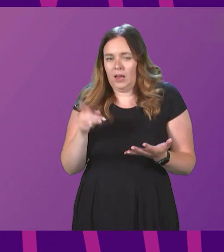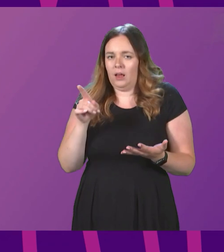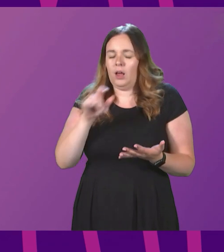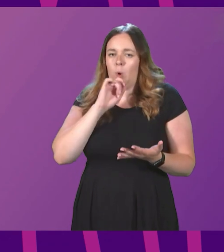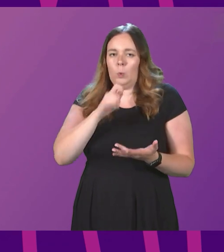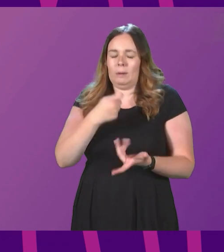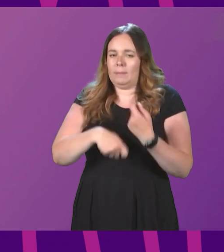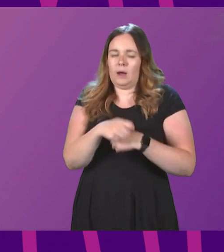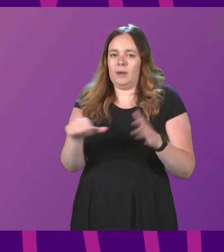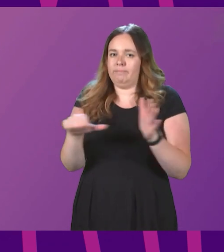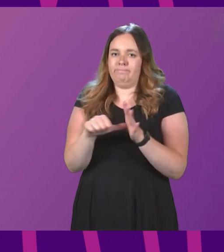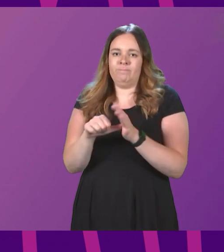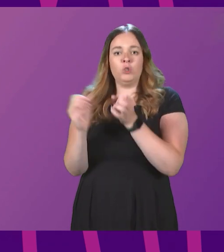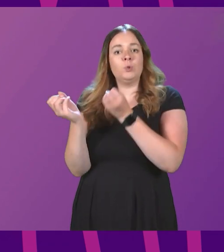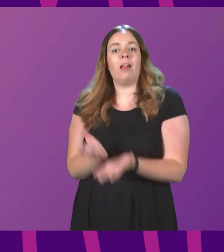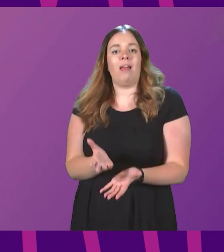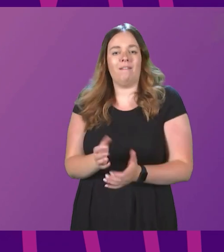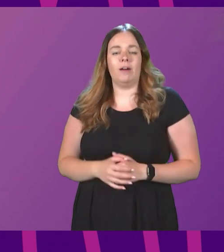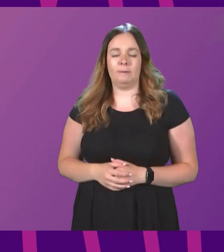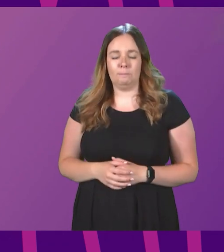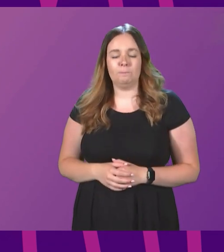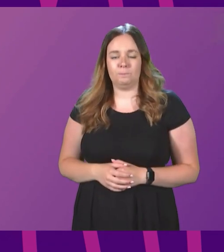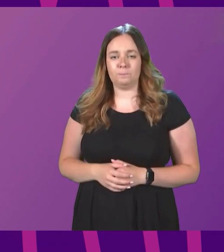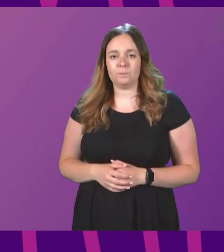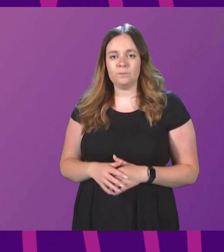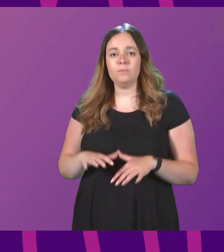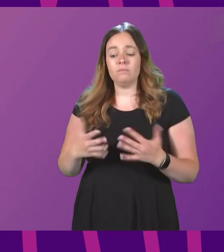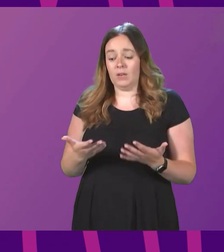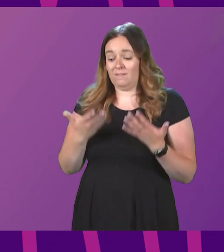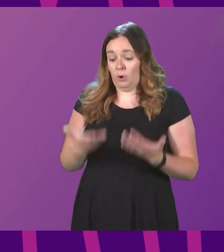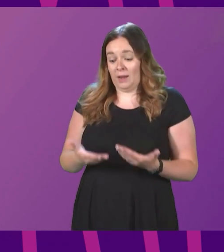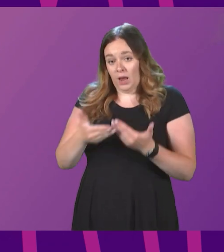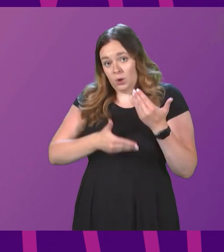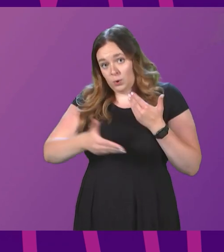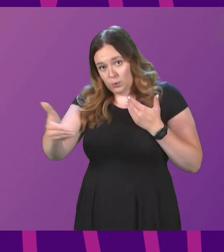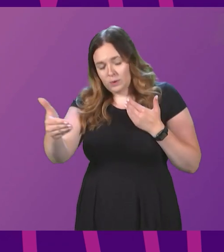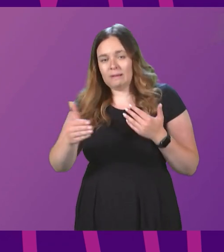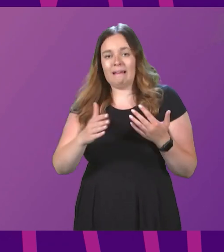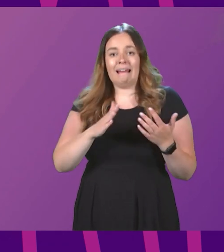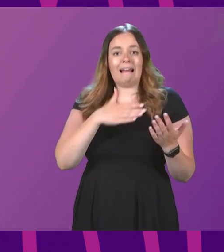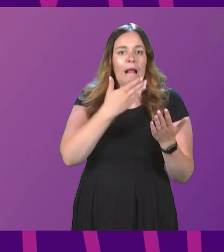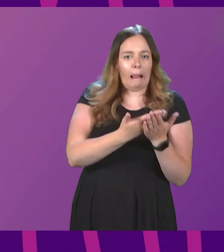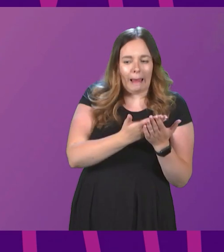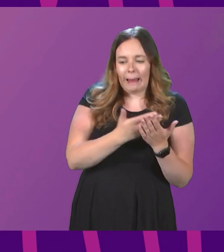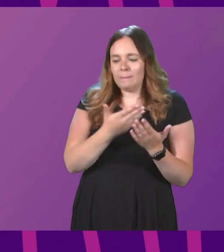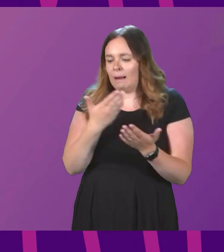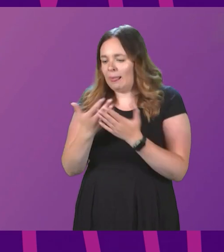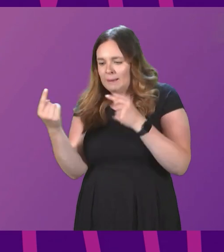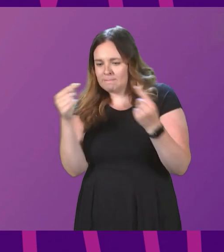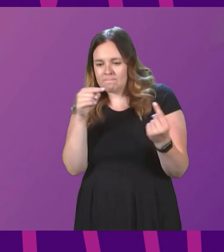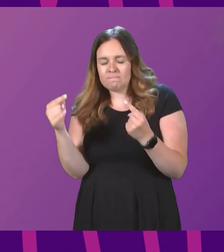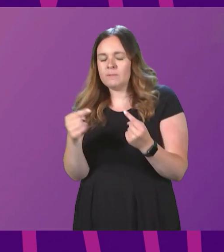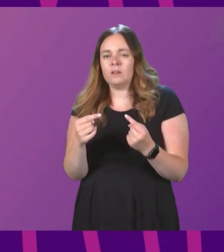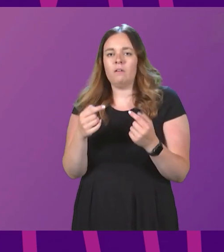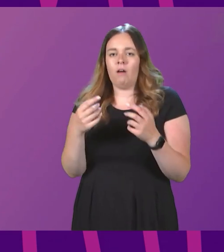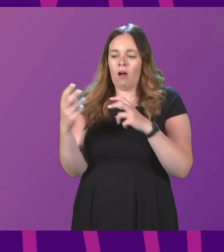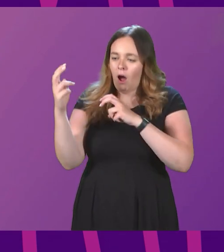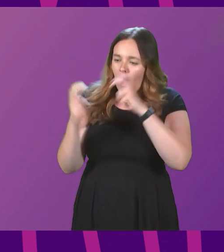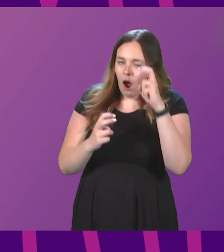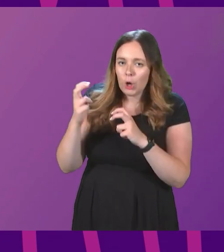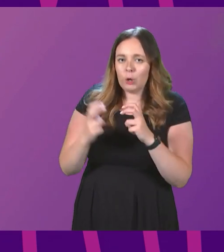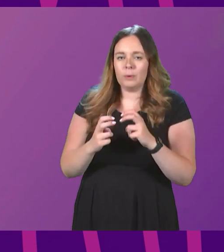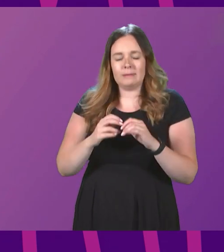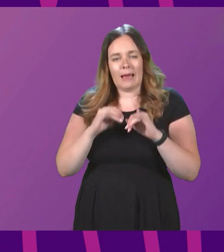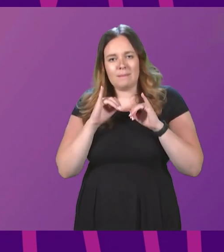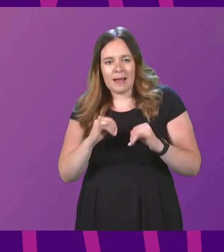become difficult to deliver. And of course, between now and then, claim and counterclaim, good faith arguments and bad